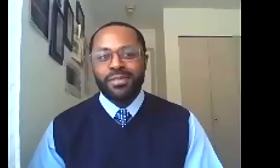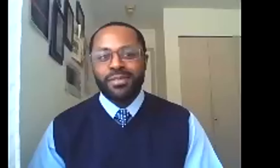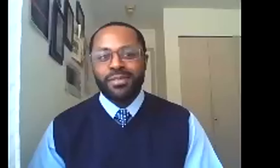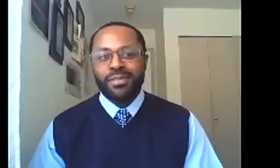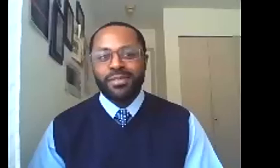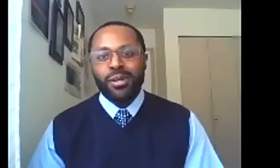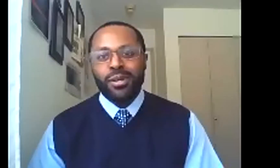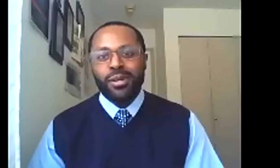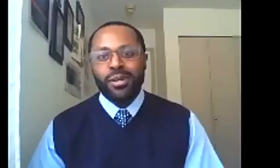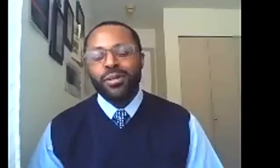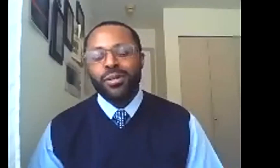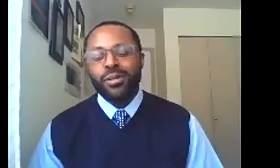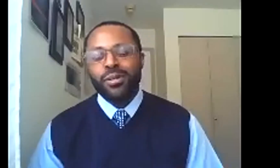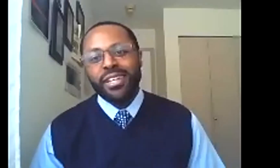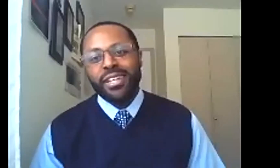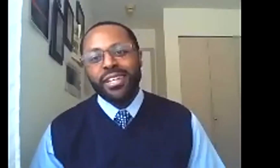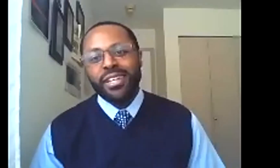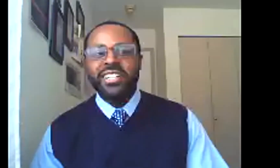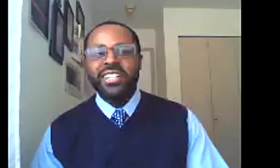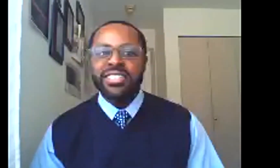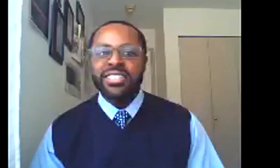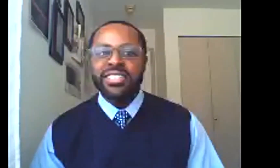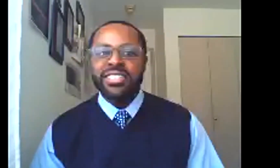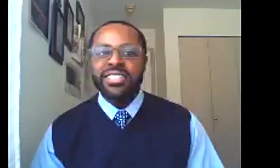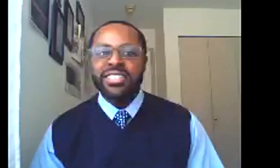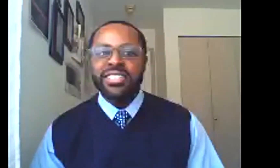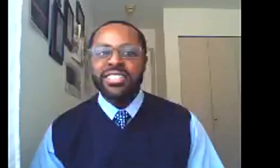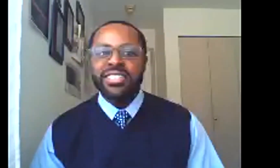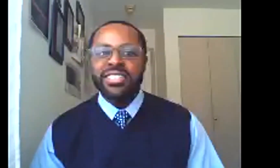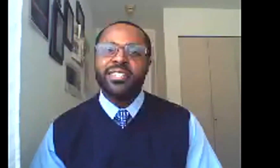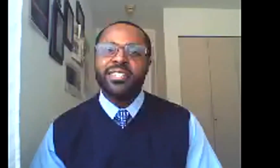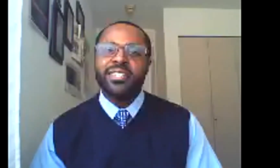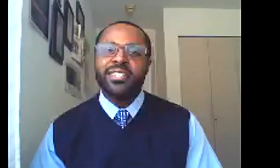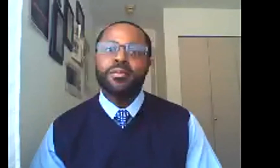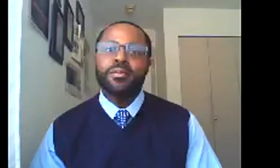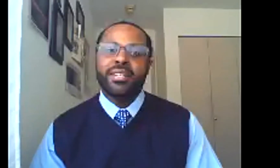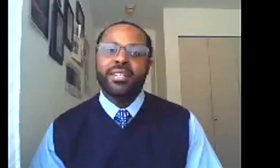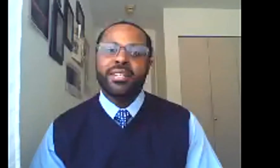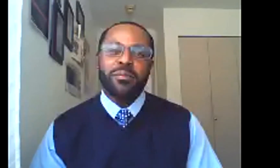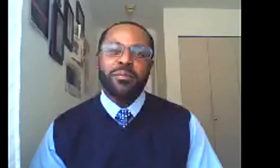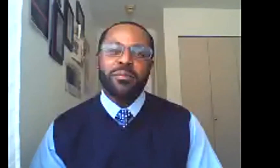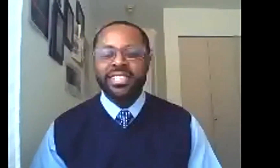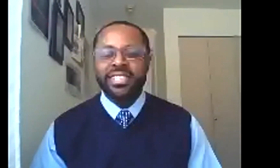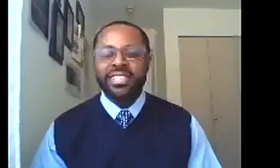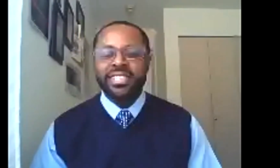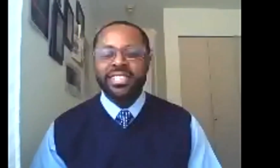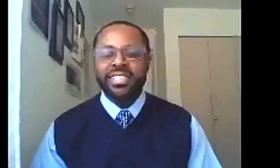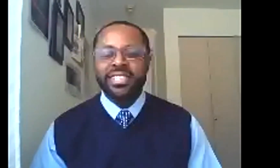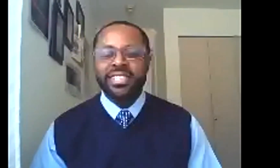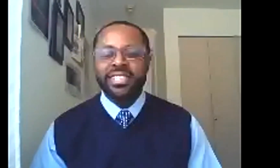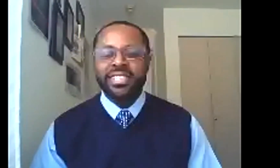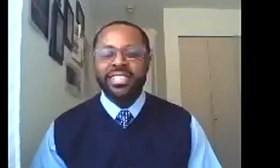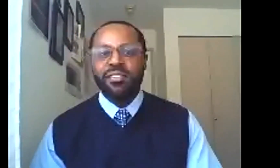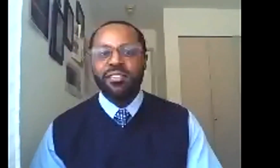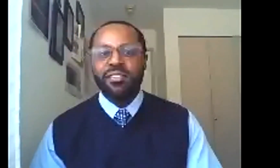thank you for all of you for, uh, being here in the audience. And then as well, um, many thanks to my co-panelists